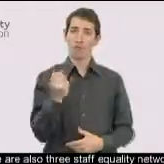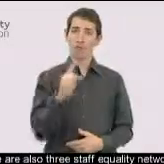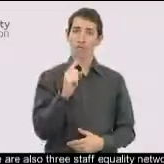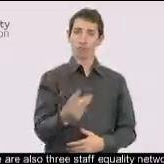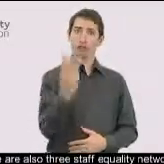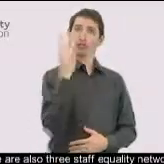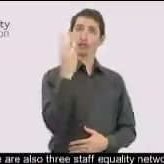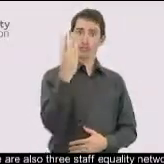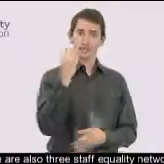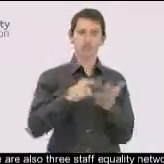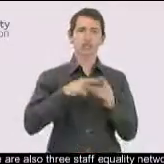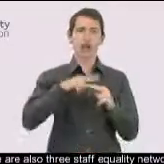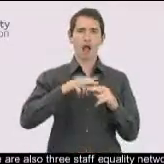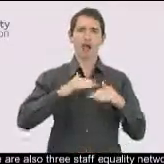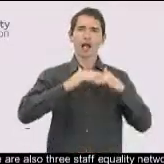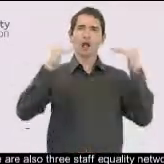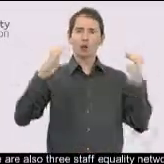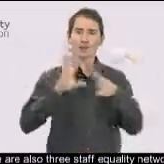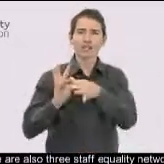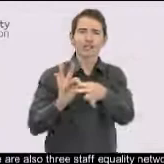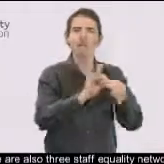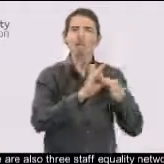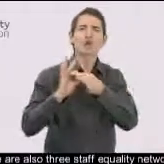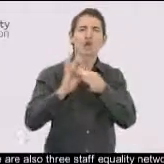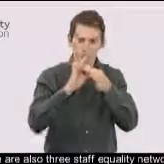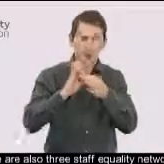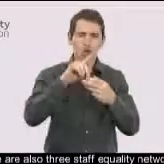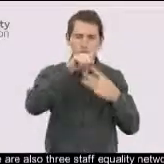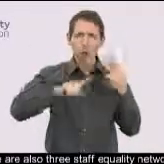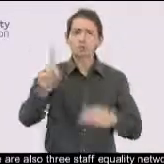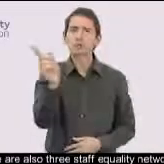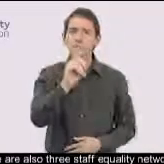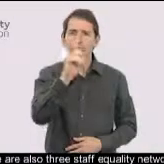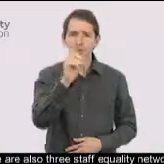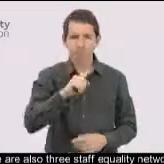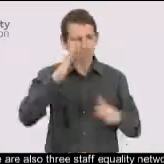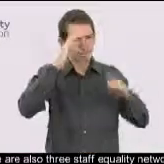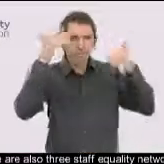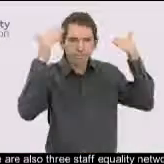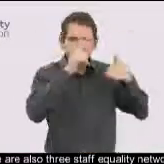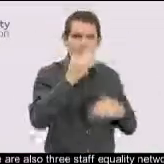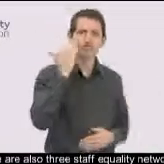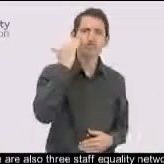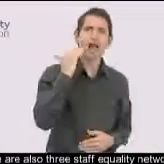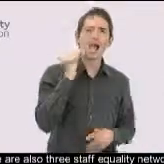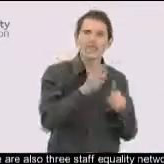There are also three staff equality networks looking at race equality, disability equality,